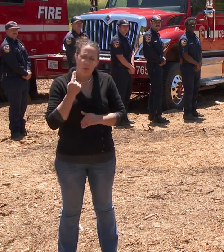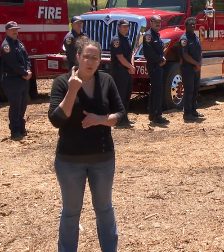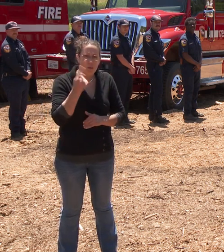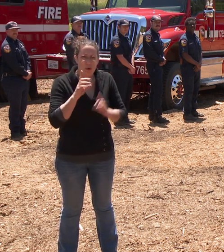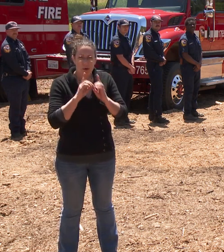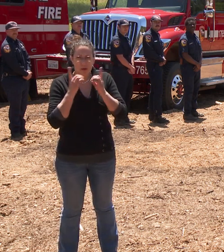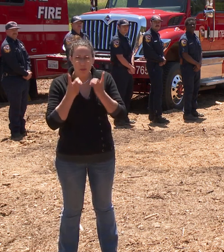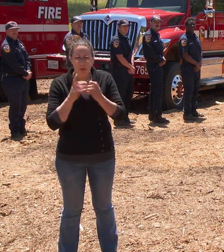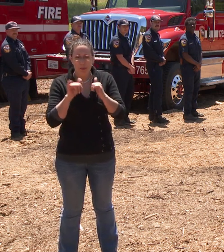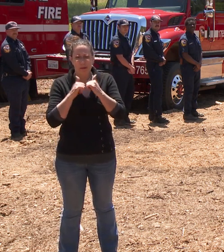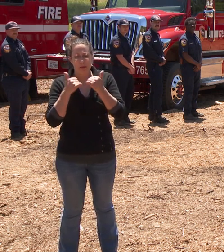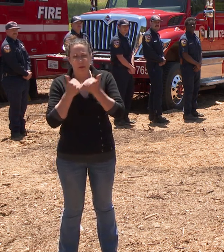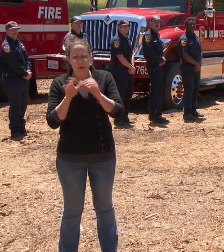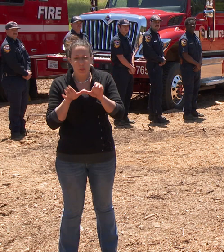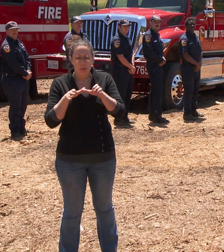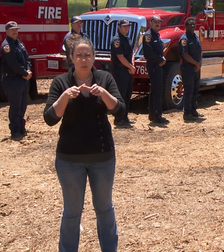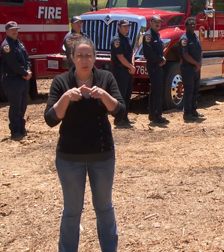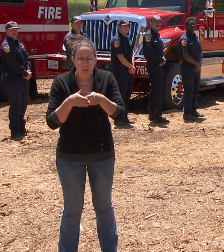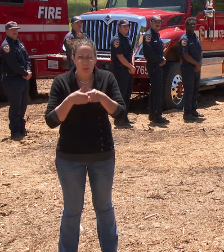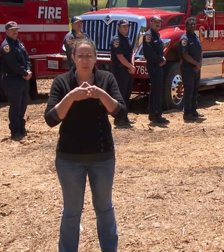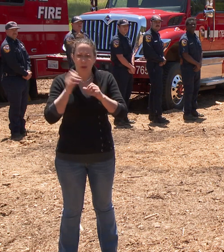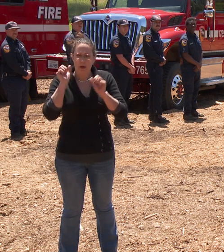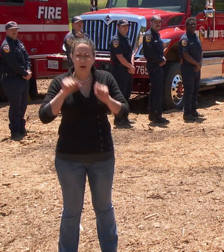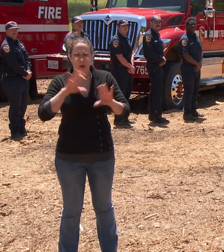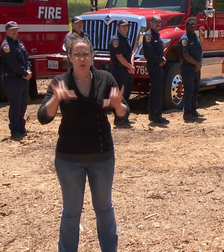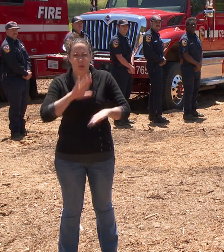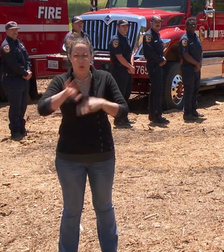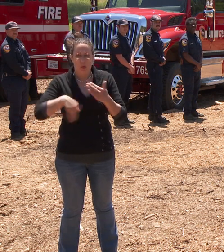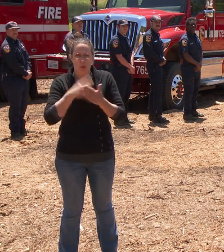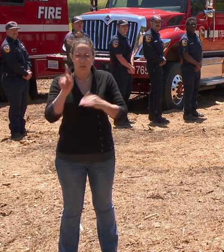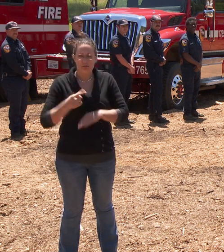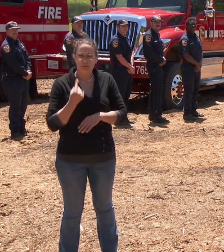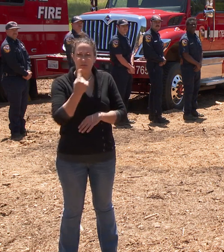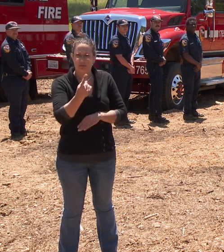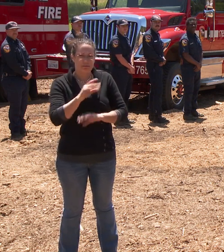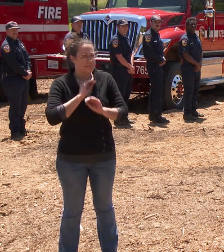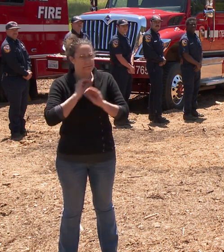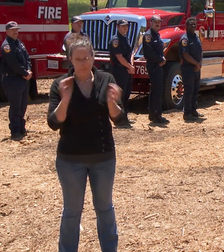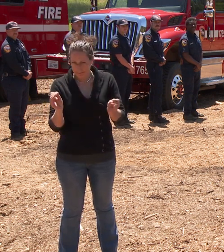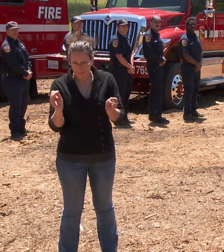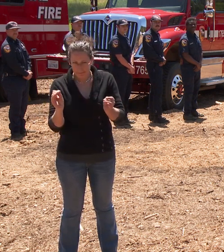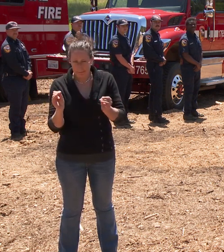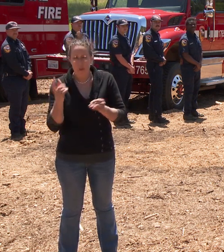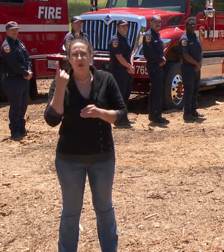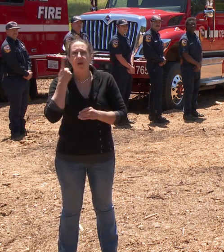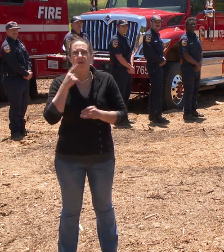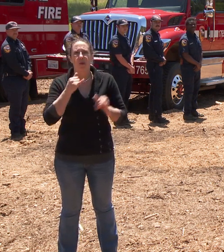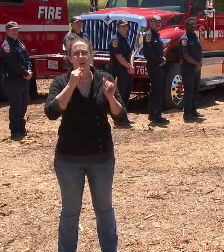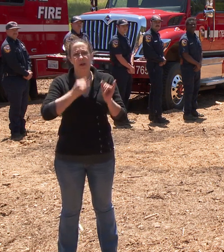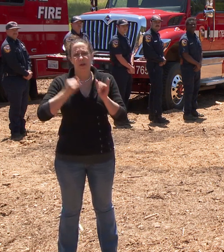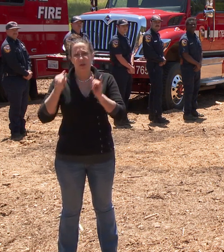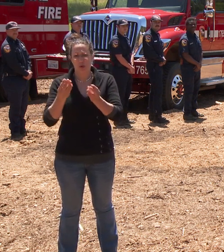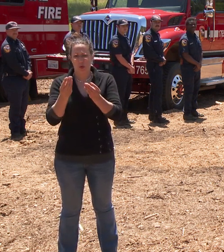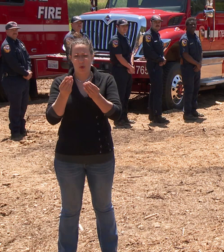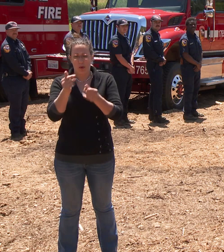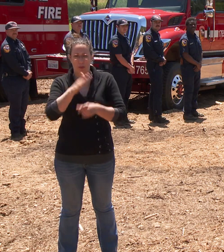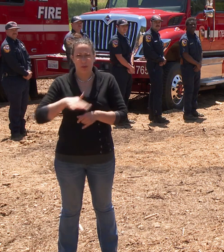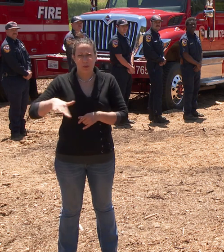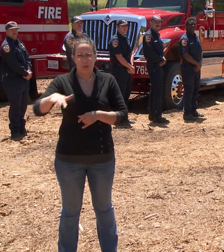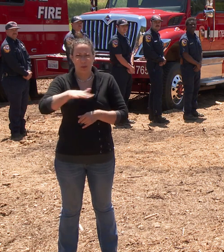agency, or group that can do it all alone. This extends to the individual property owner.